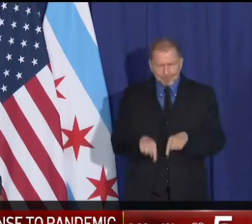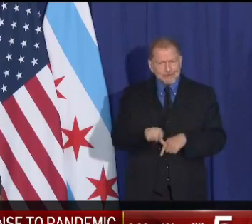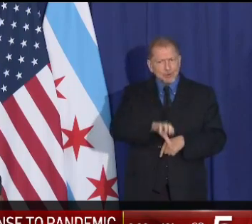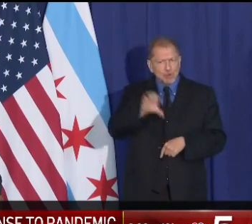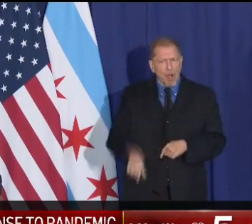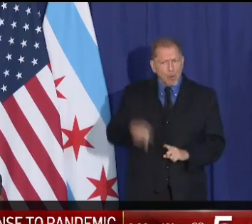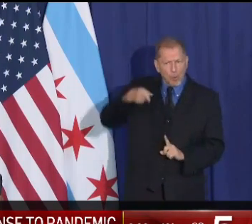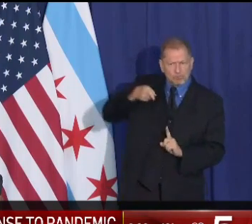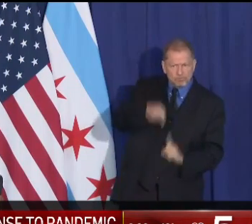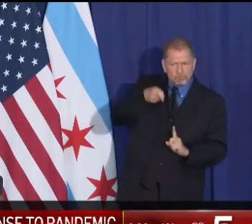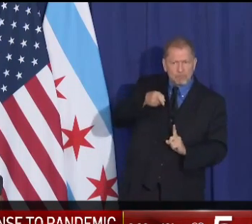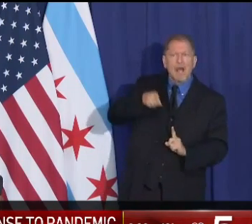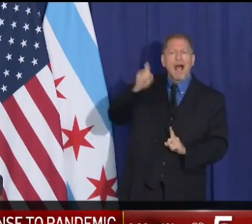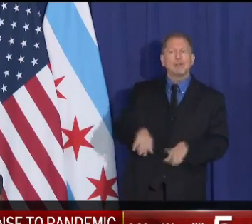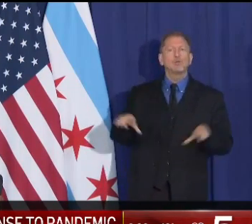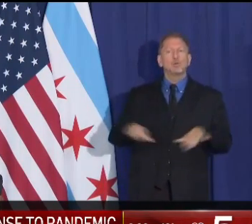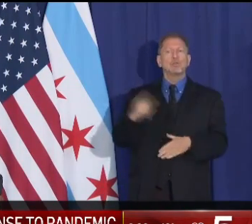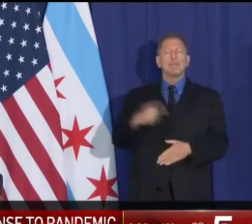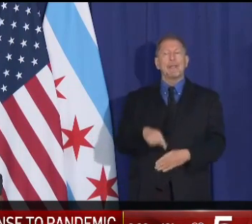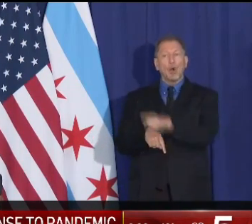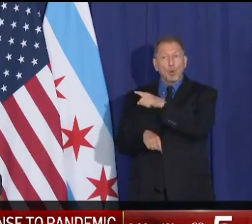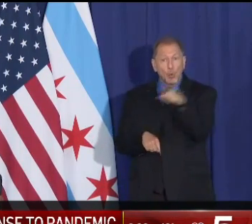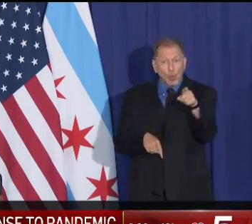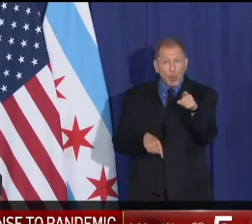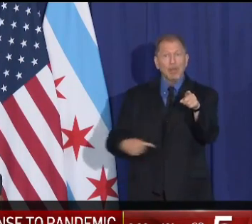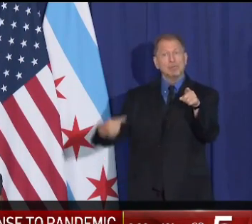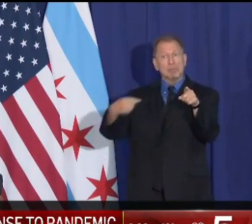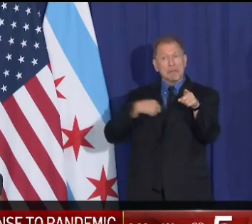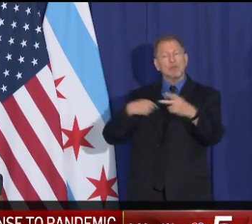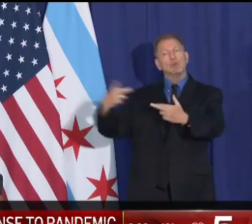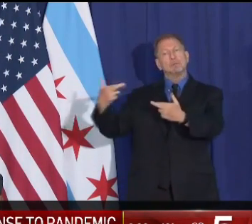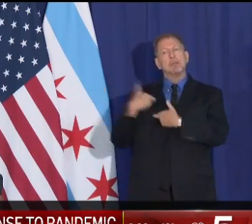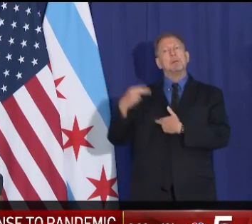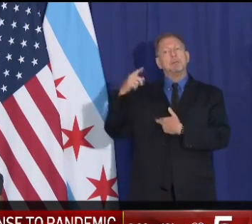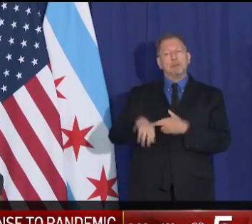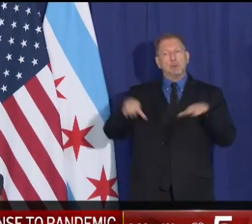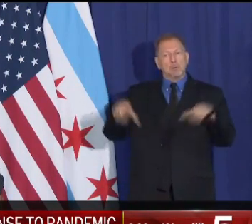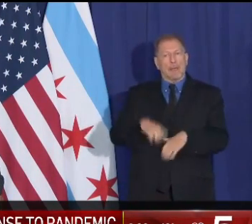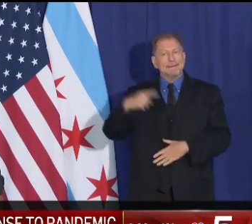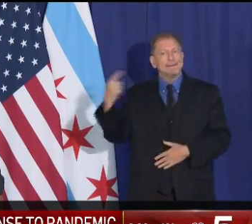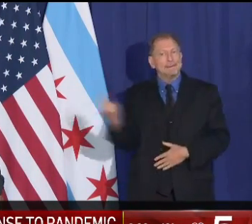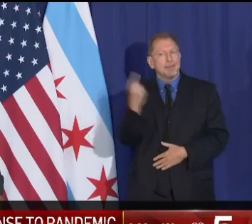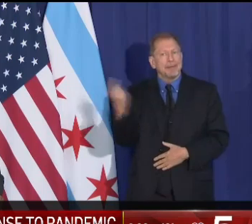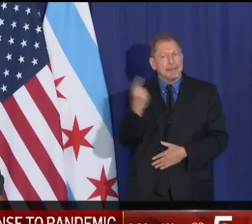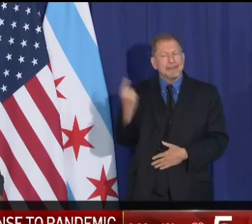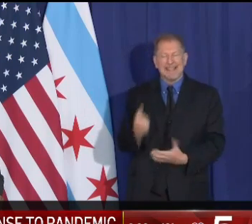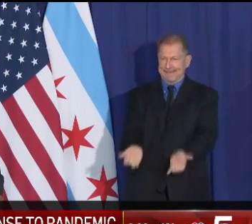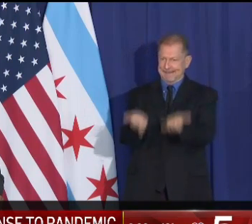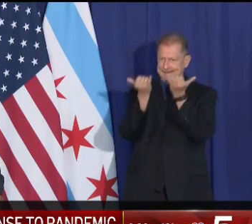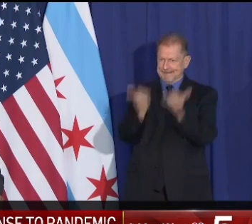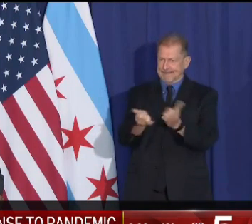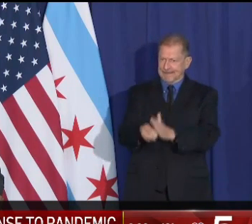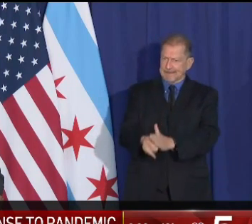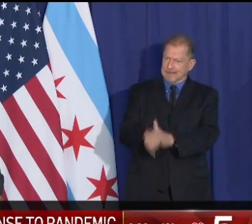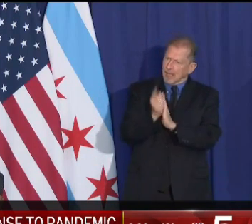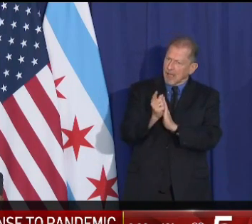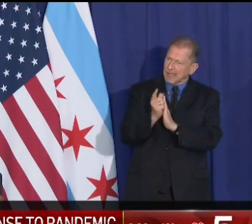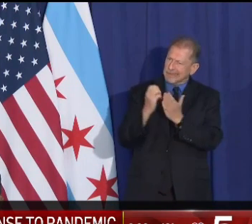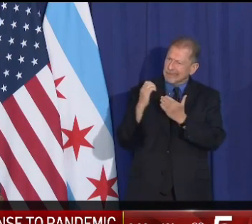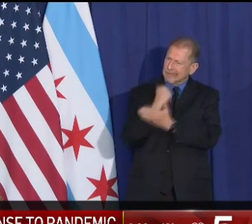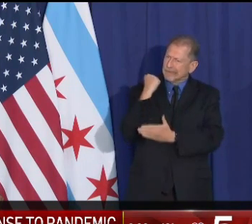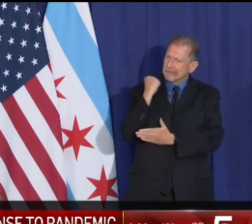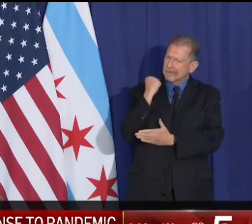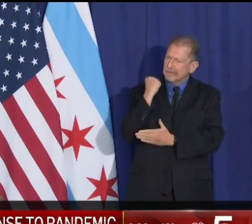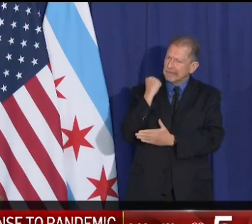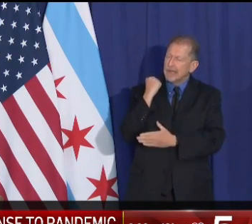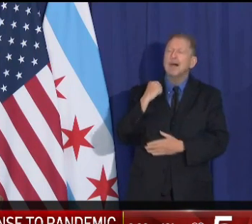about this. You and I individually must do something about this right now. I understand